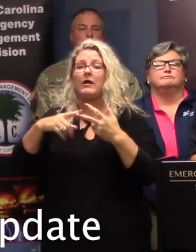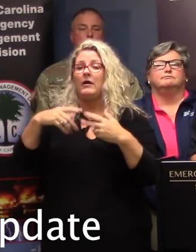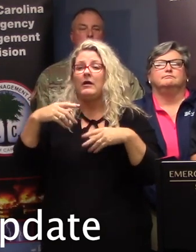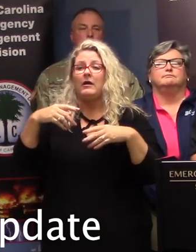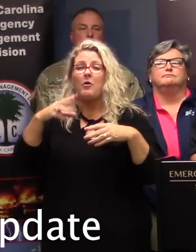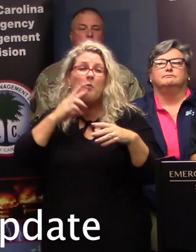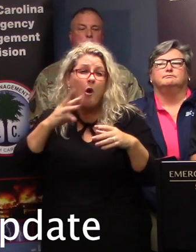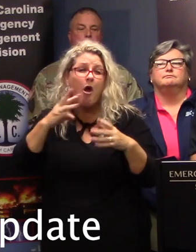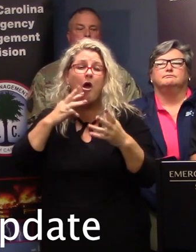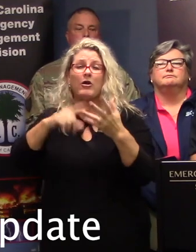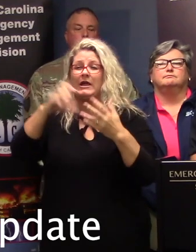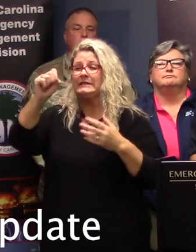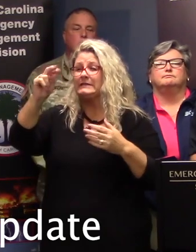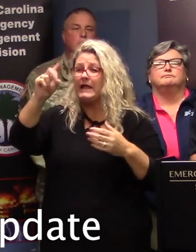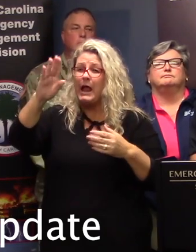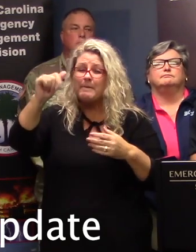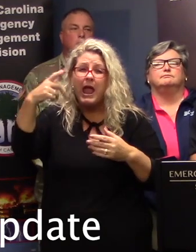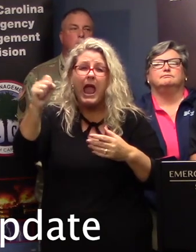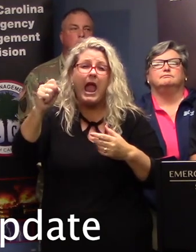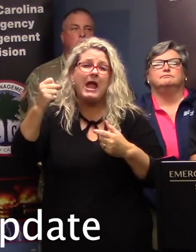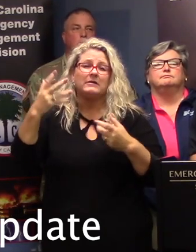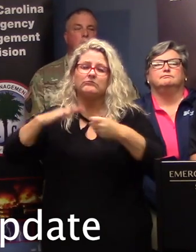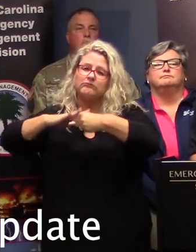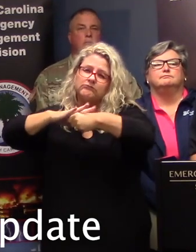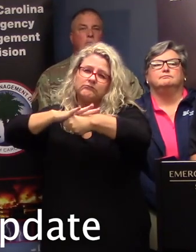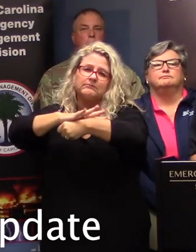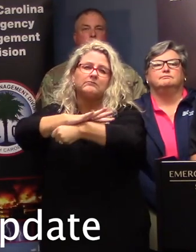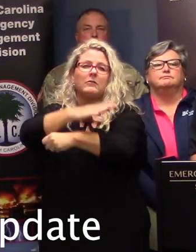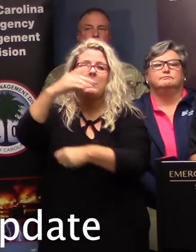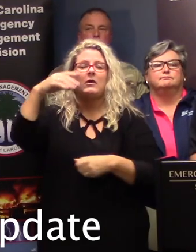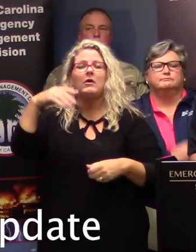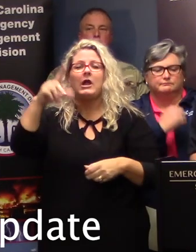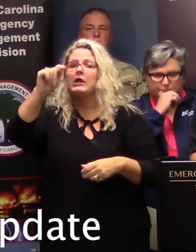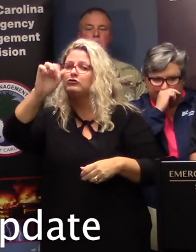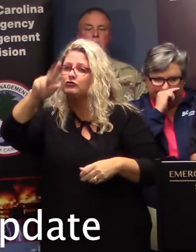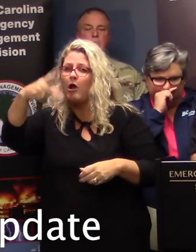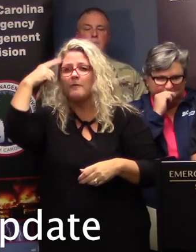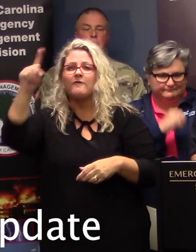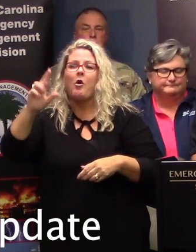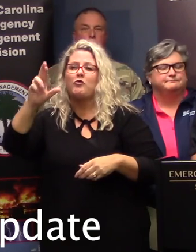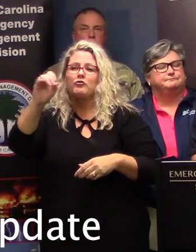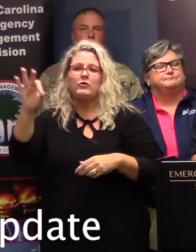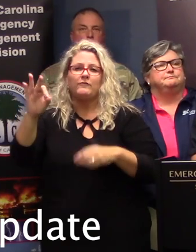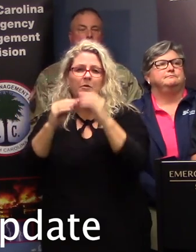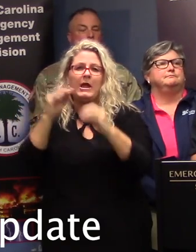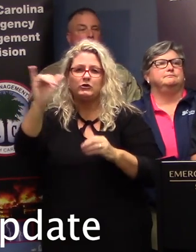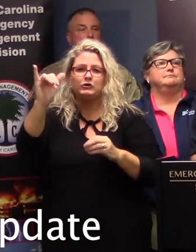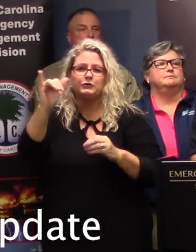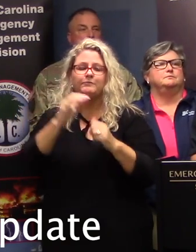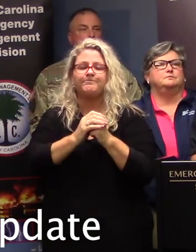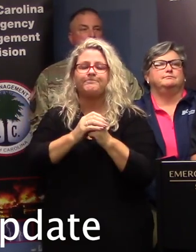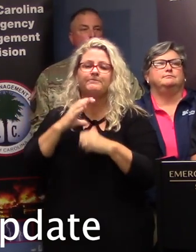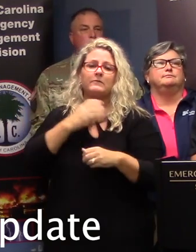150,000 sandbags, and almost 10,000 tarps for temporary roof repair. Our FEMA Federal Coordinating Officer